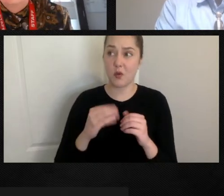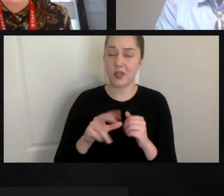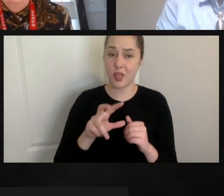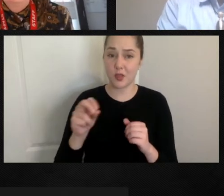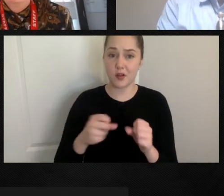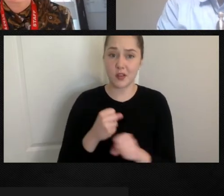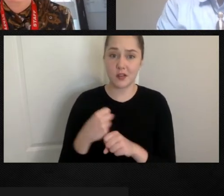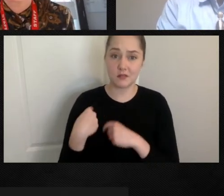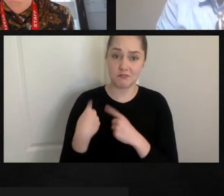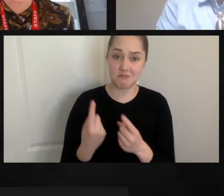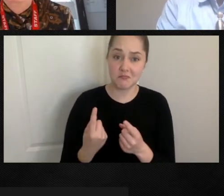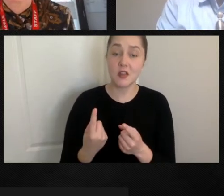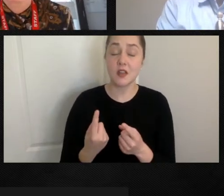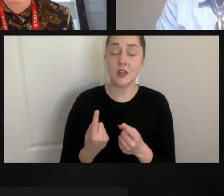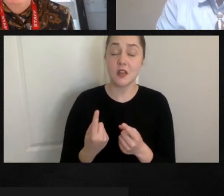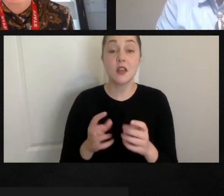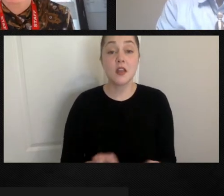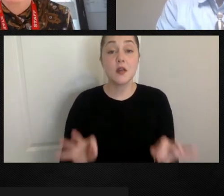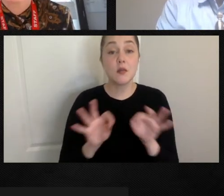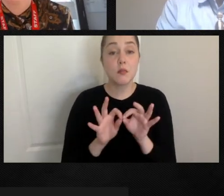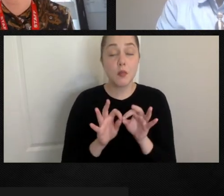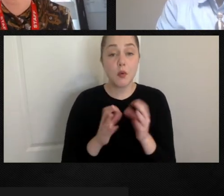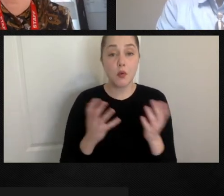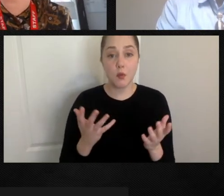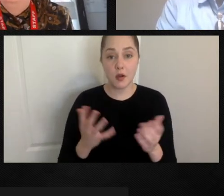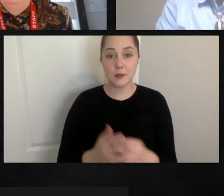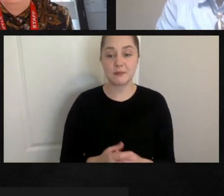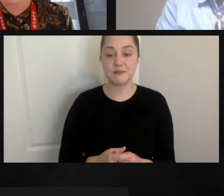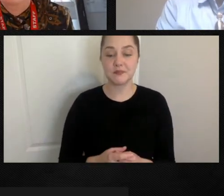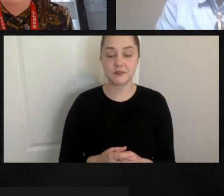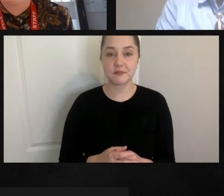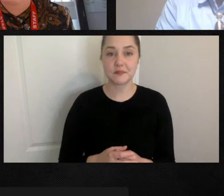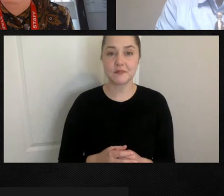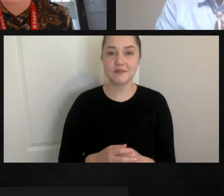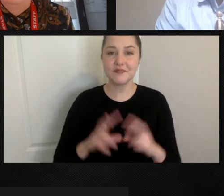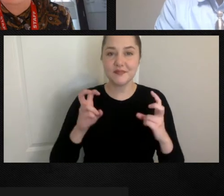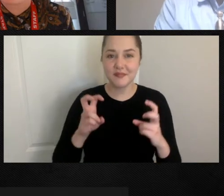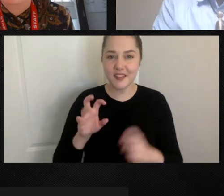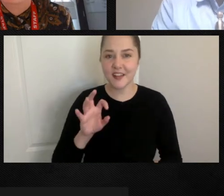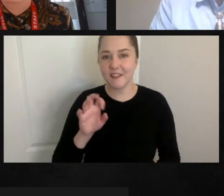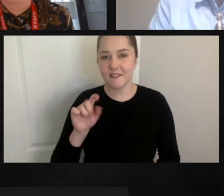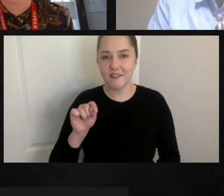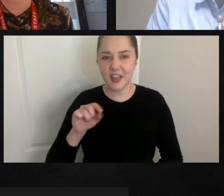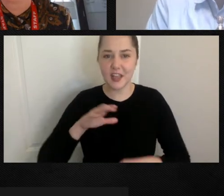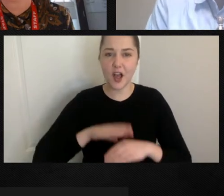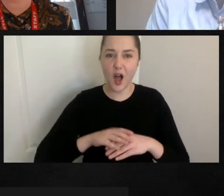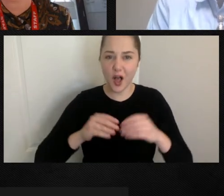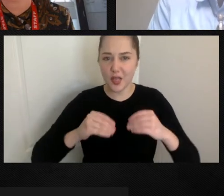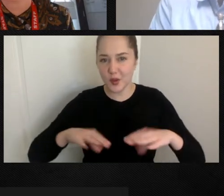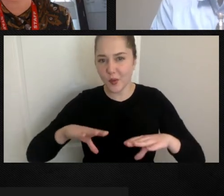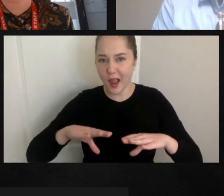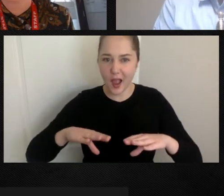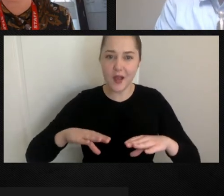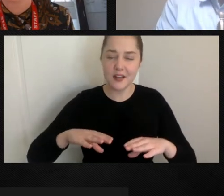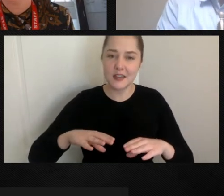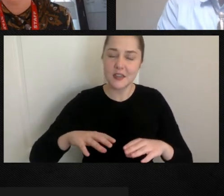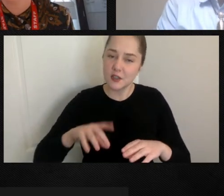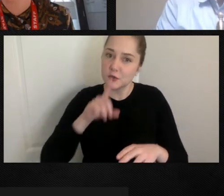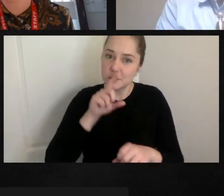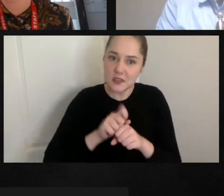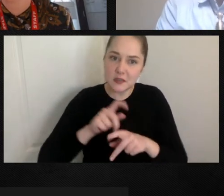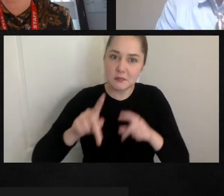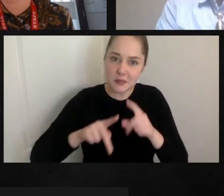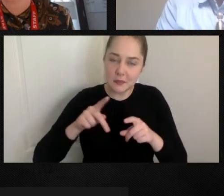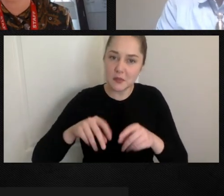and a big part of it is feet on the ground, boots on the ground, feet in the creek to